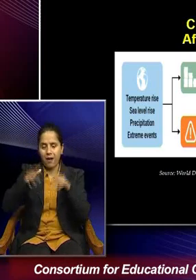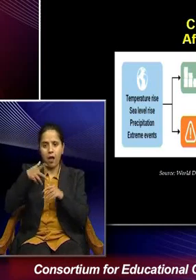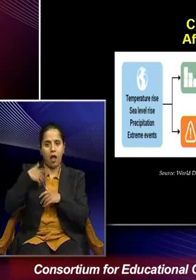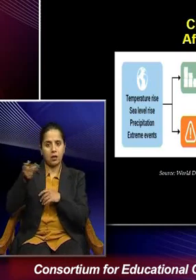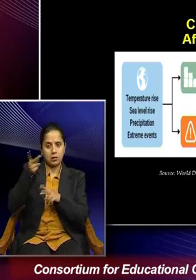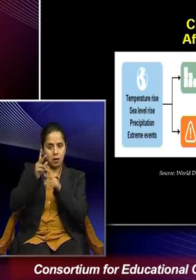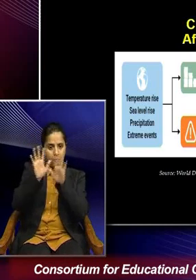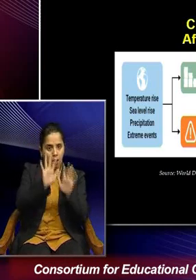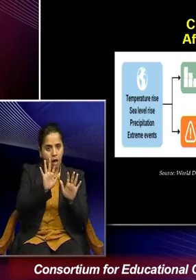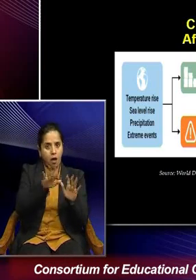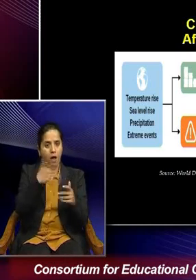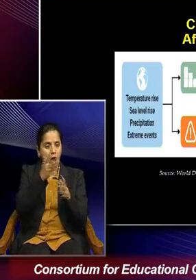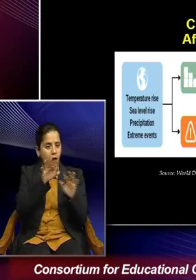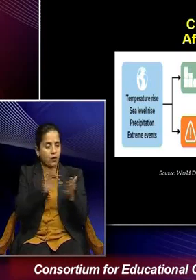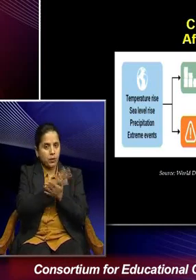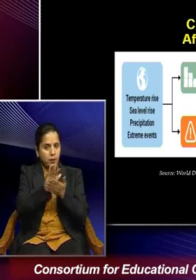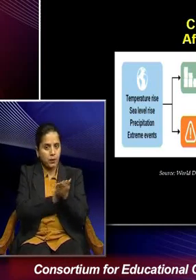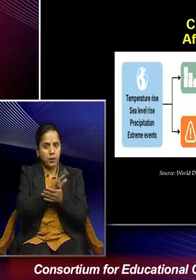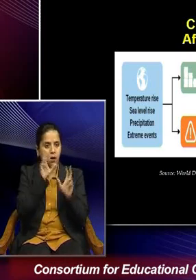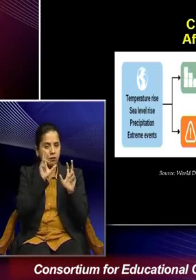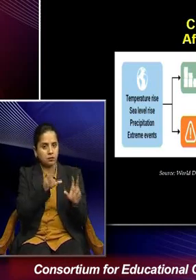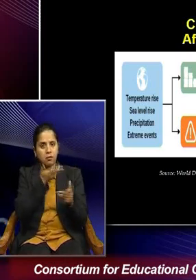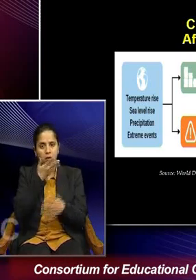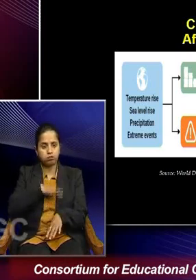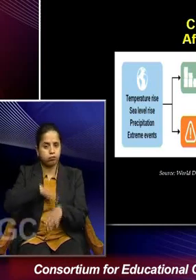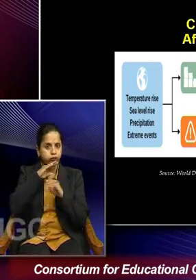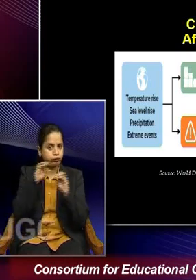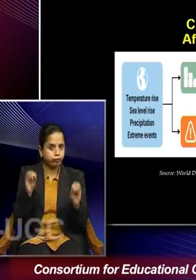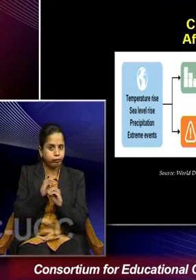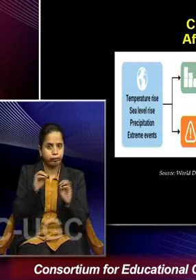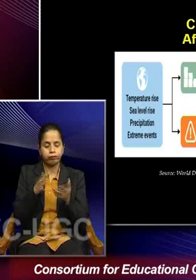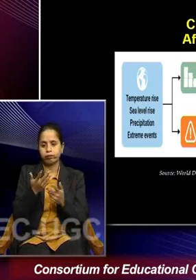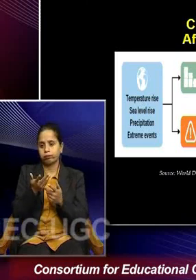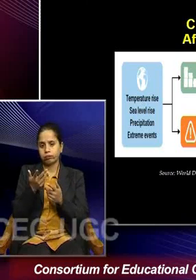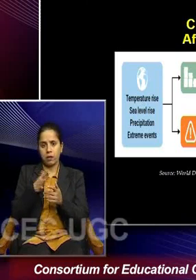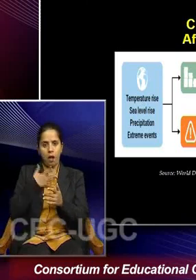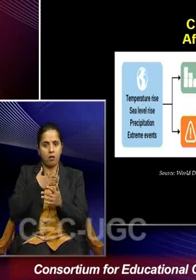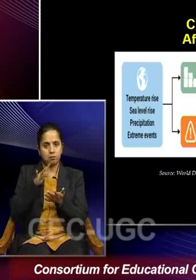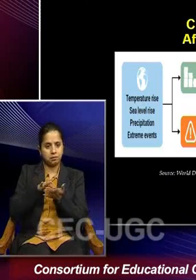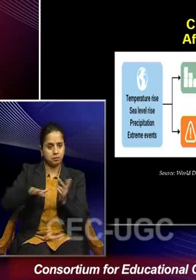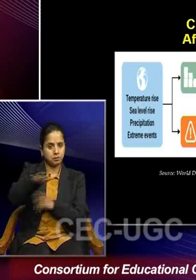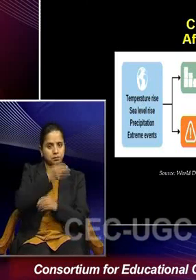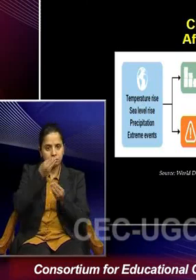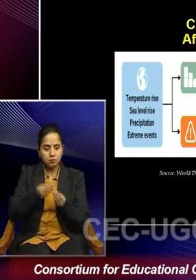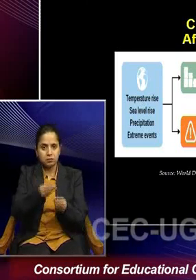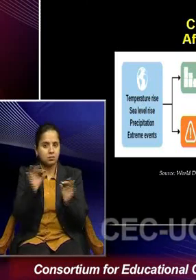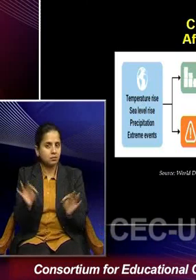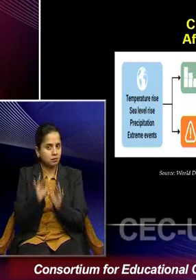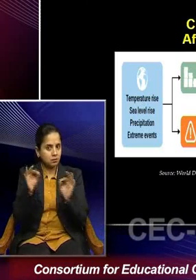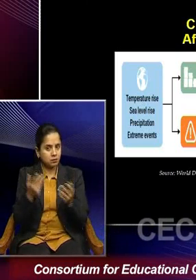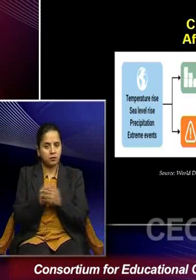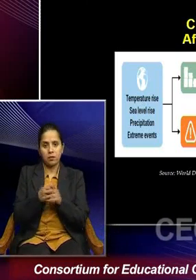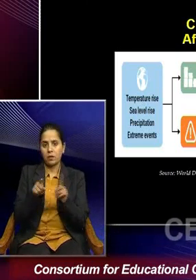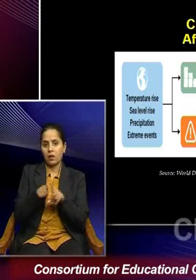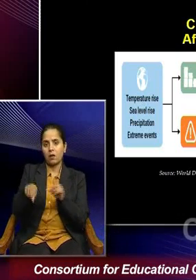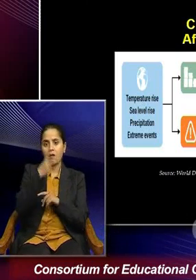after them and when they do not have, you know, enough water or enough, you know, green areas to graze them. Similarly, you know, there is a